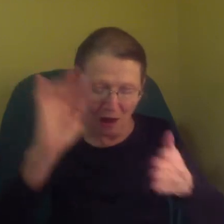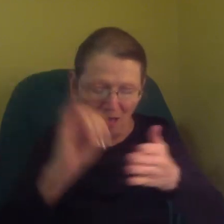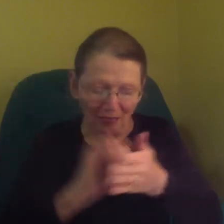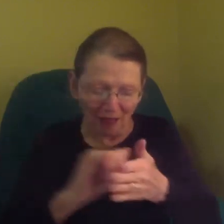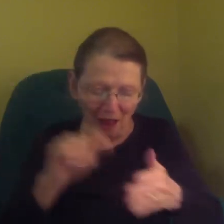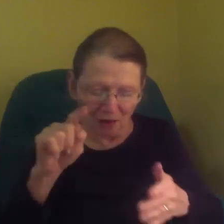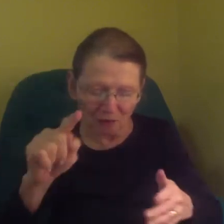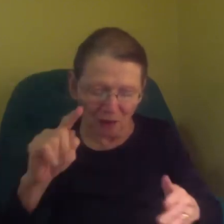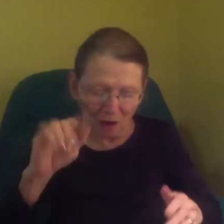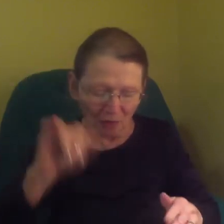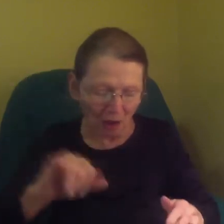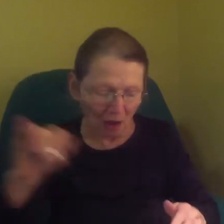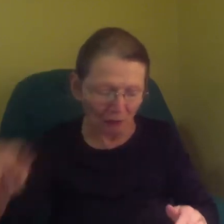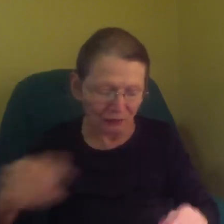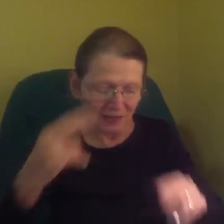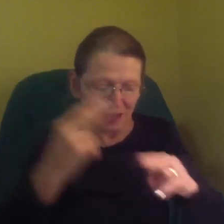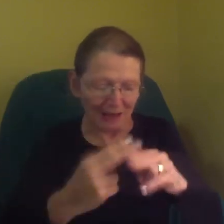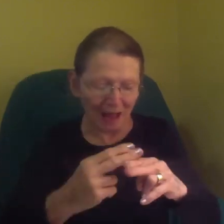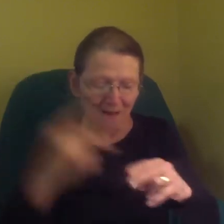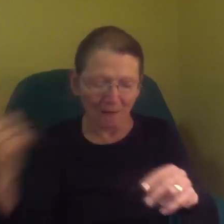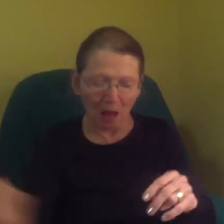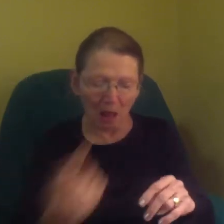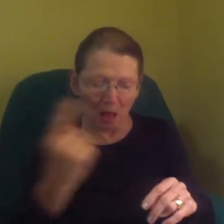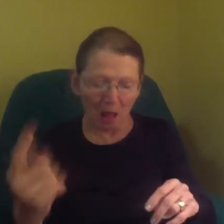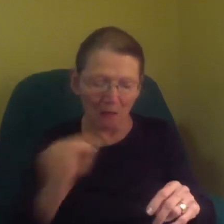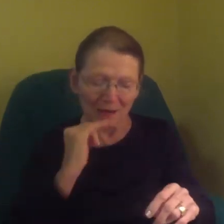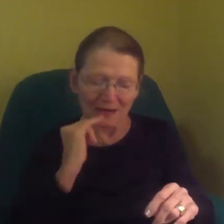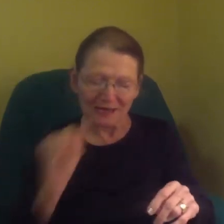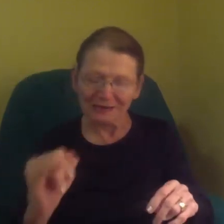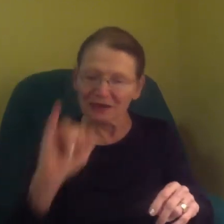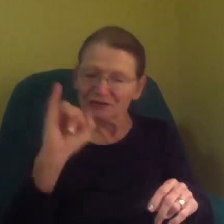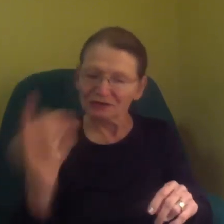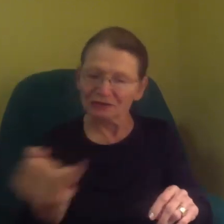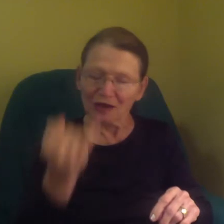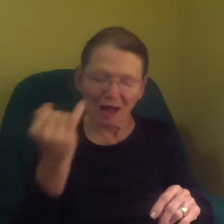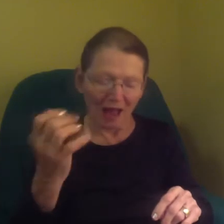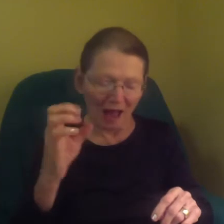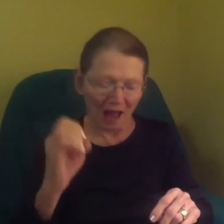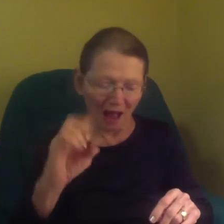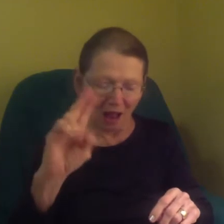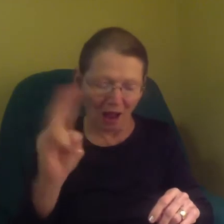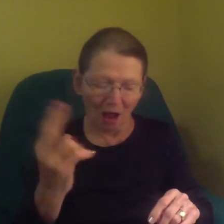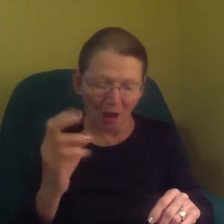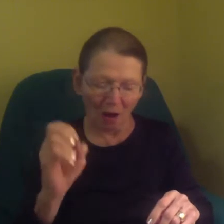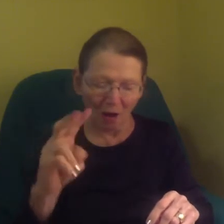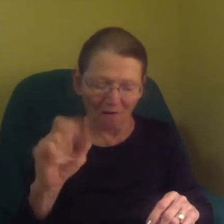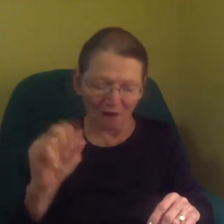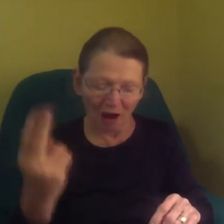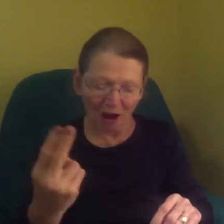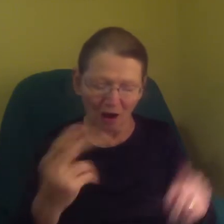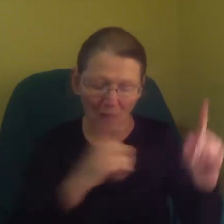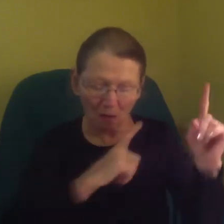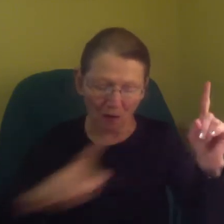love. I don't know. I don't I don't know.